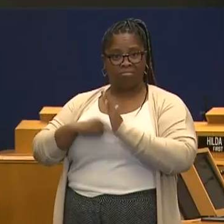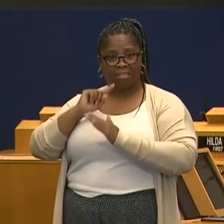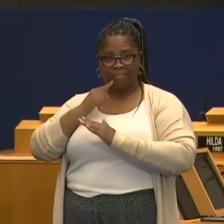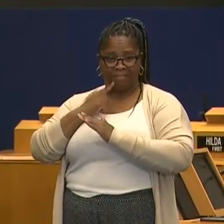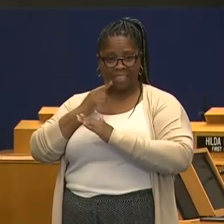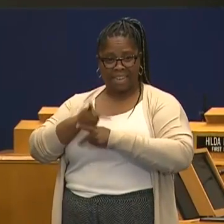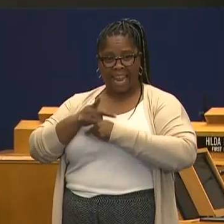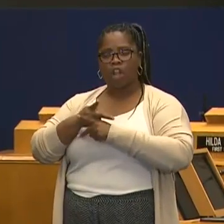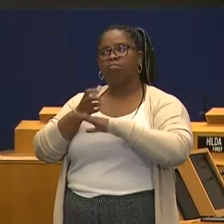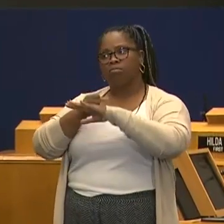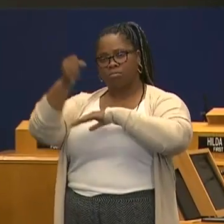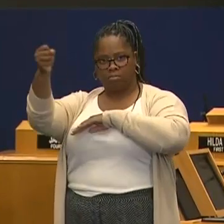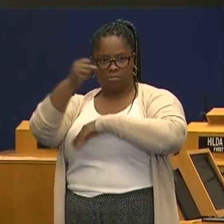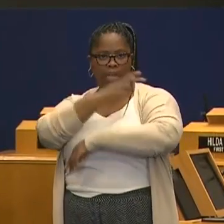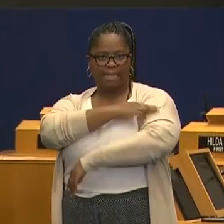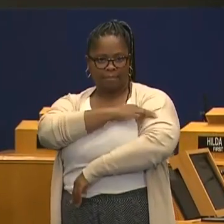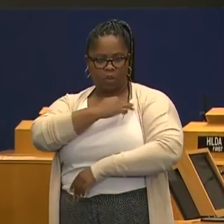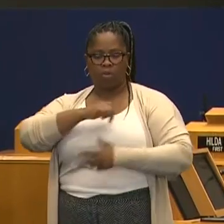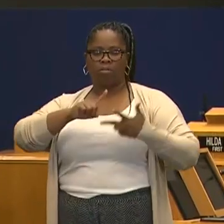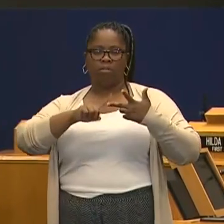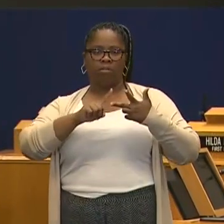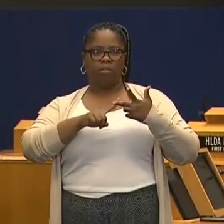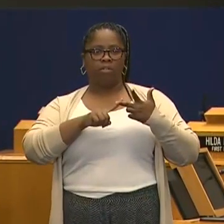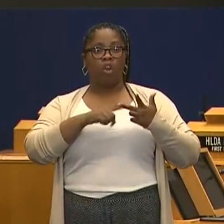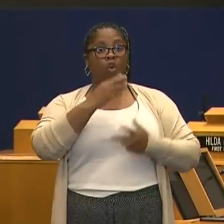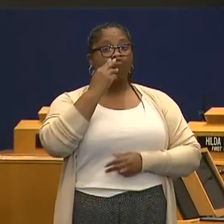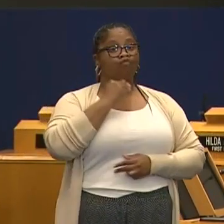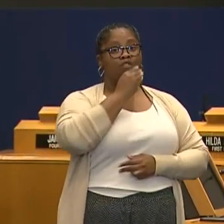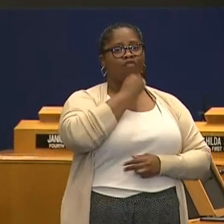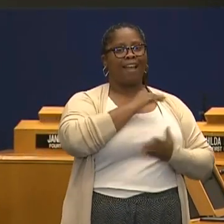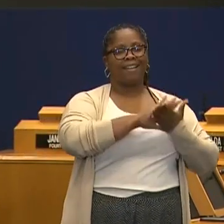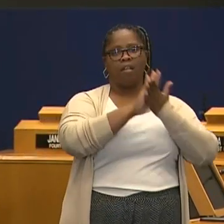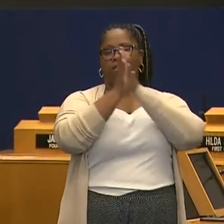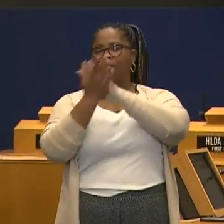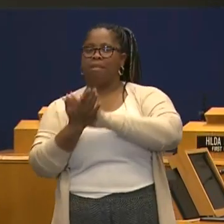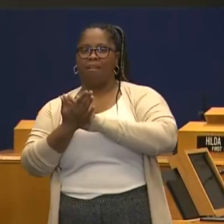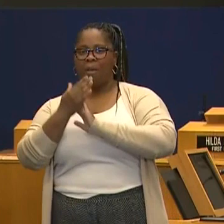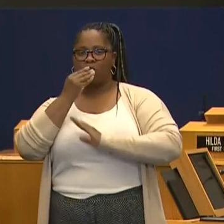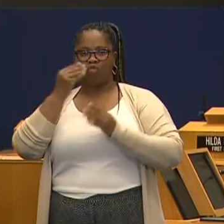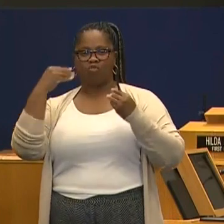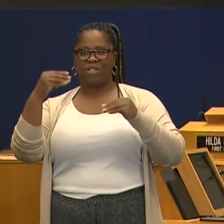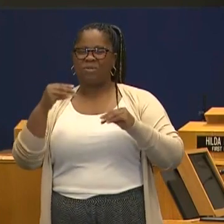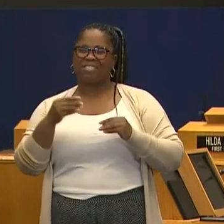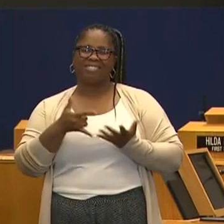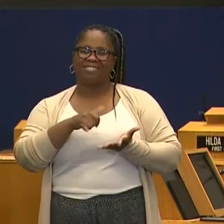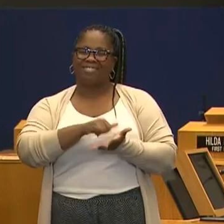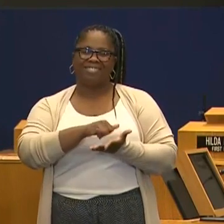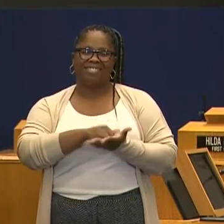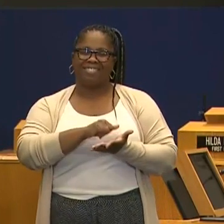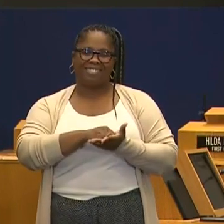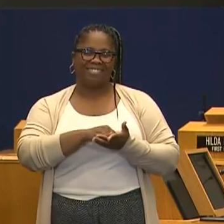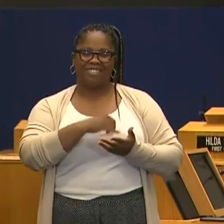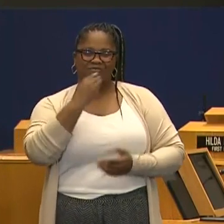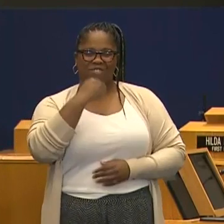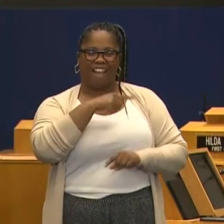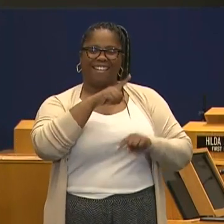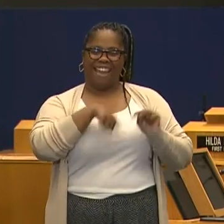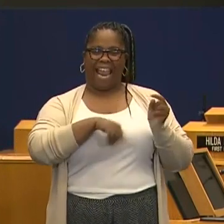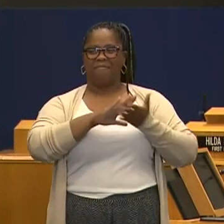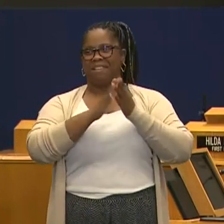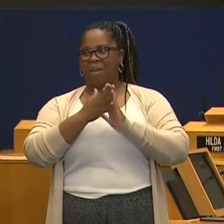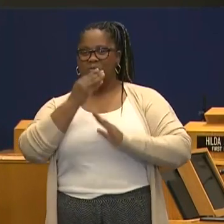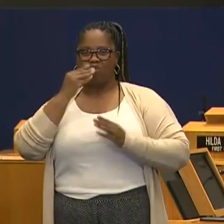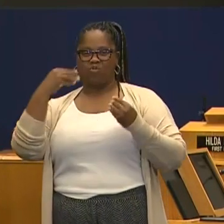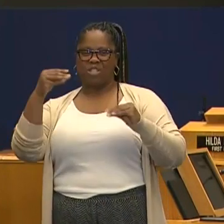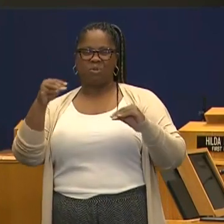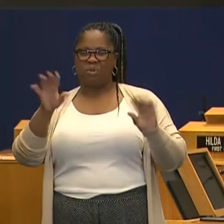And in terms of your last questions, restaurants as grocery stores, no, it's not really possible for a restaurant to become a grocery store. So I want to